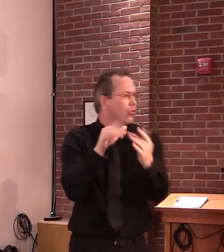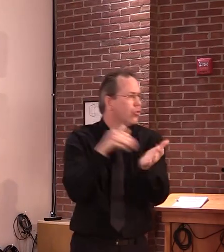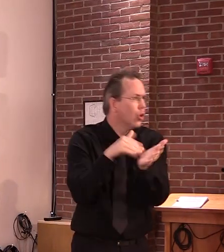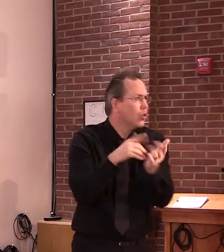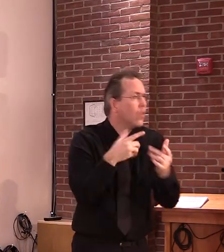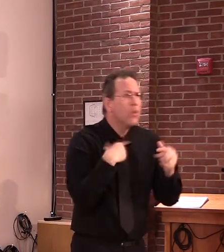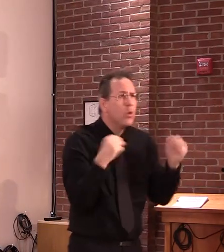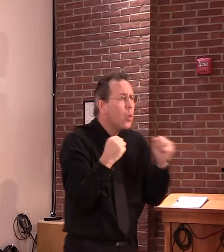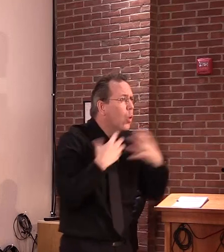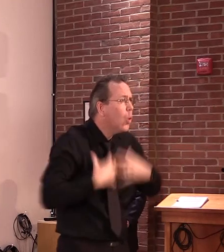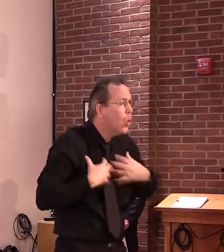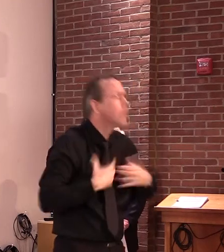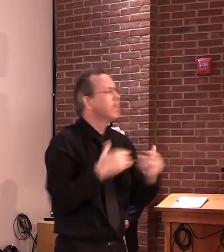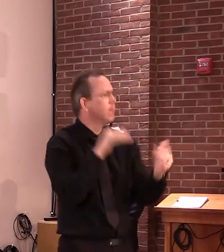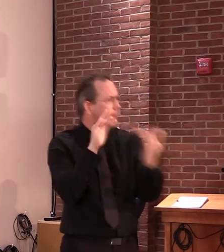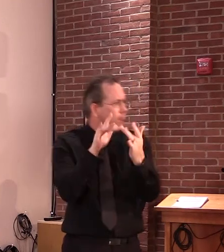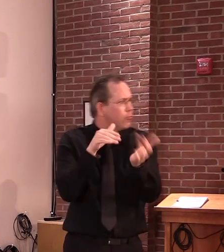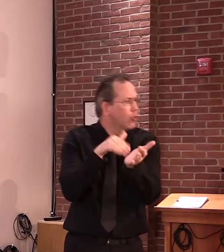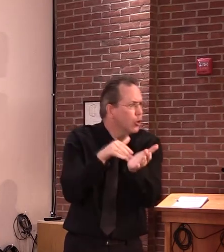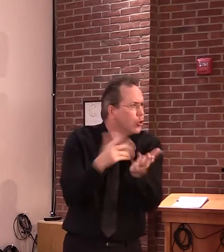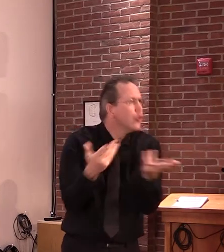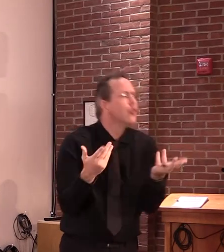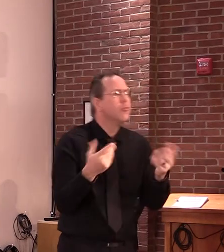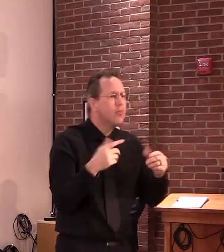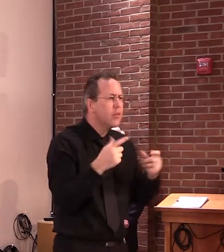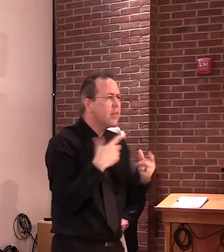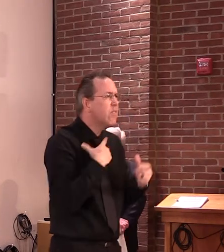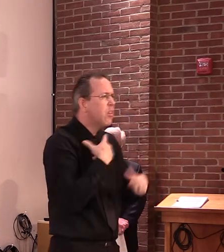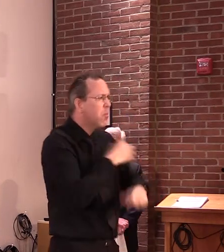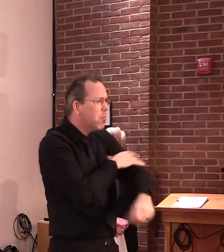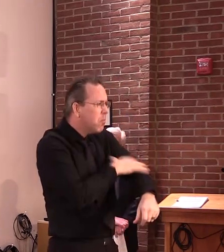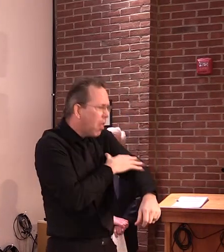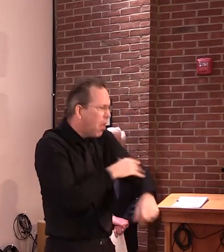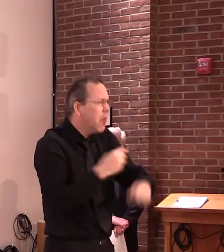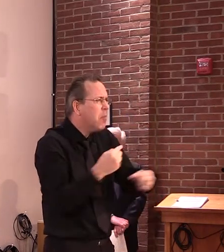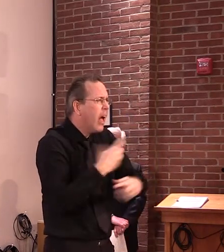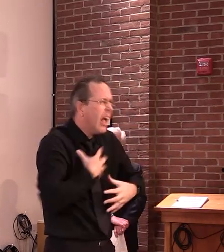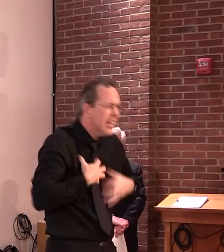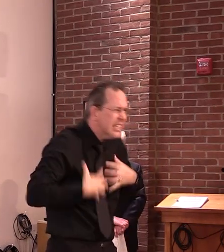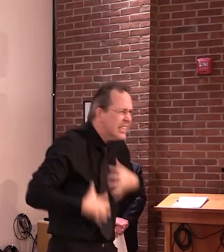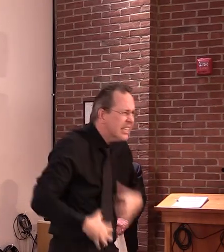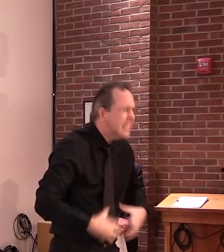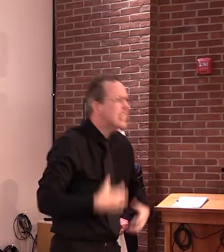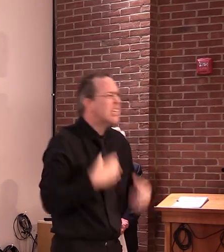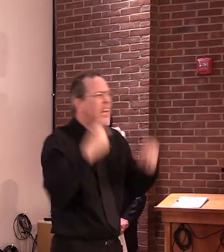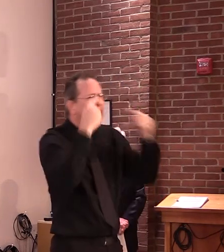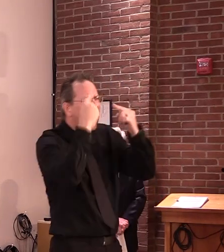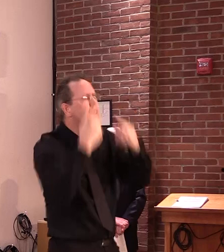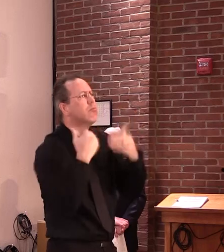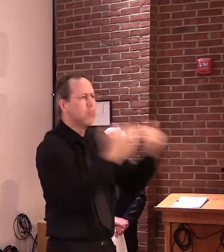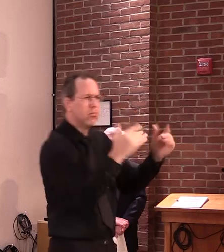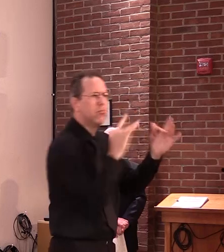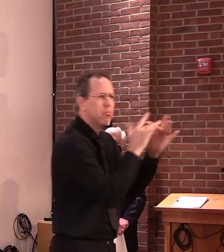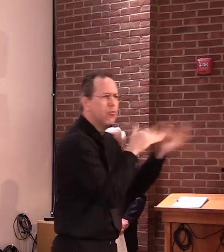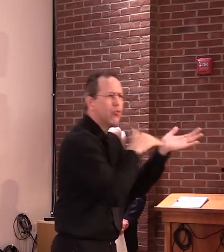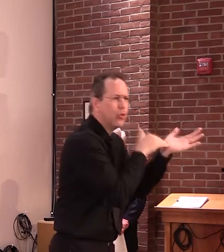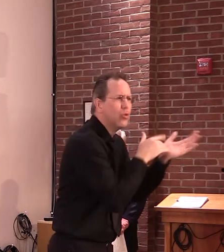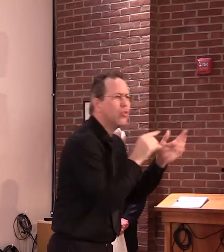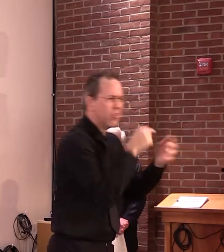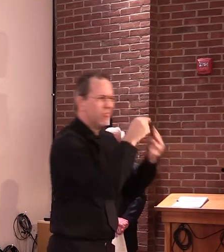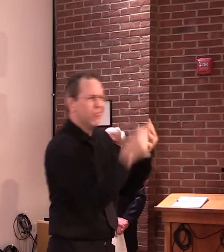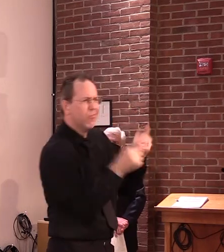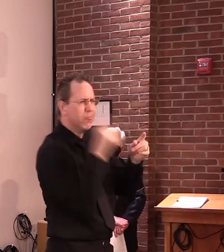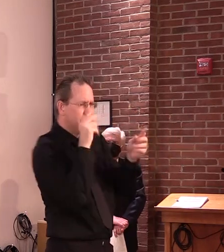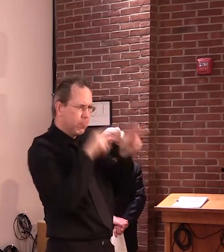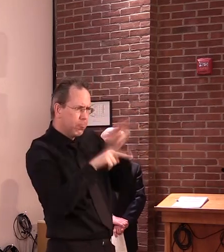repeated shaking with chills, muscle pain, headache, sore throat, and new loss